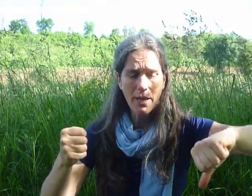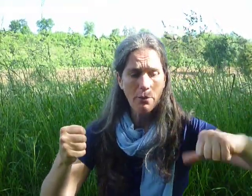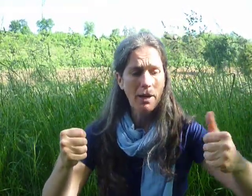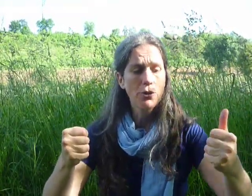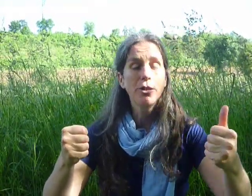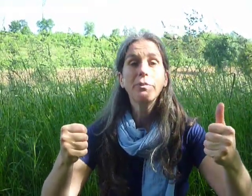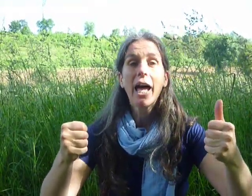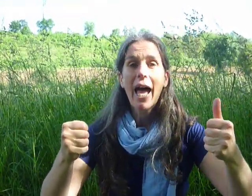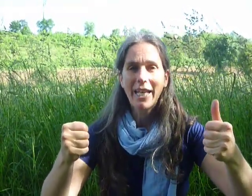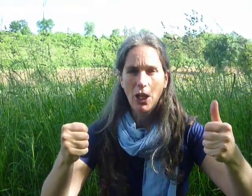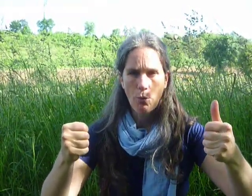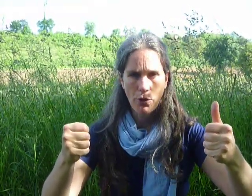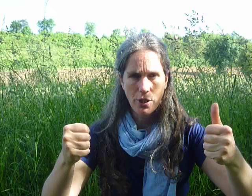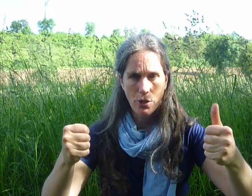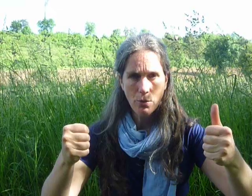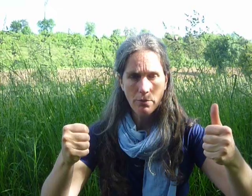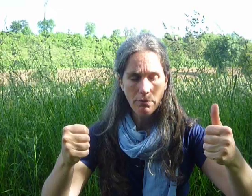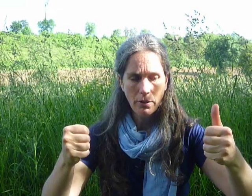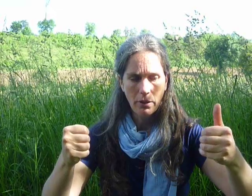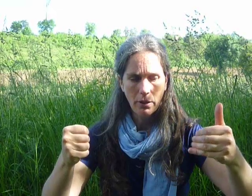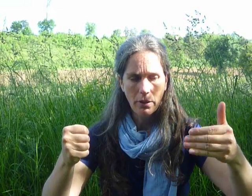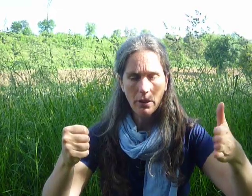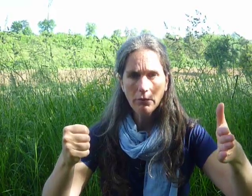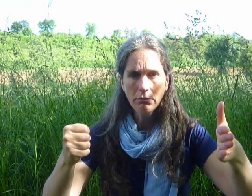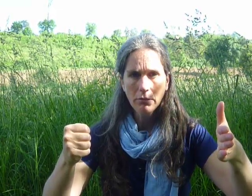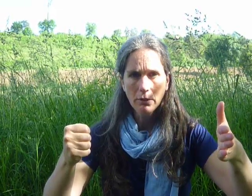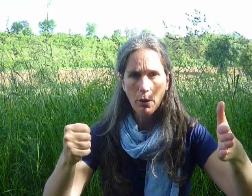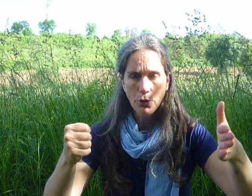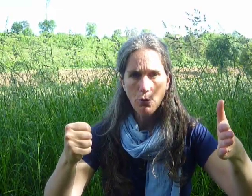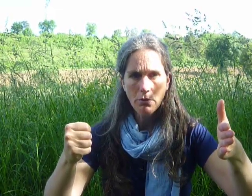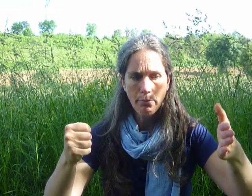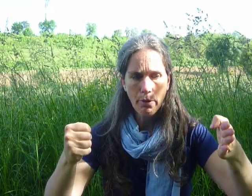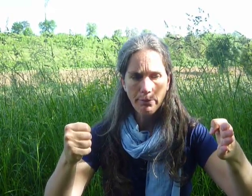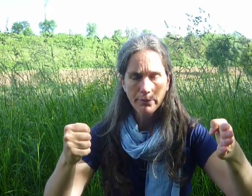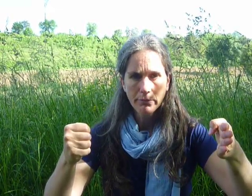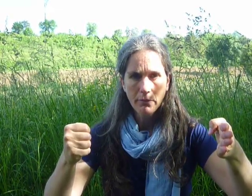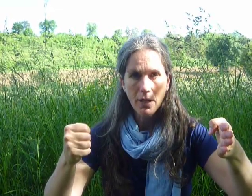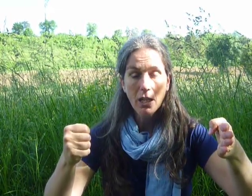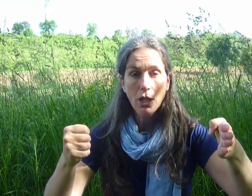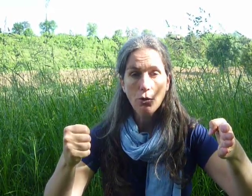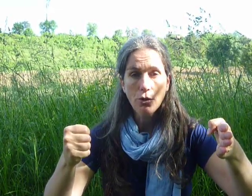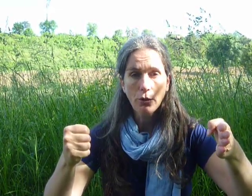down the mountain. And he opened his door. Popped home. Pop. And he closed the door.